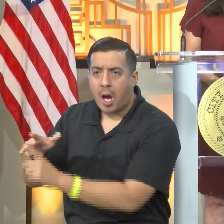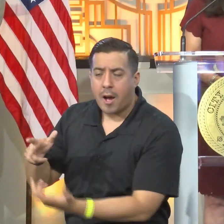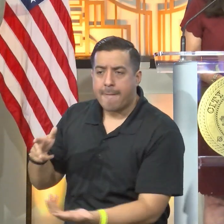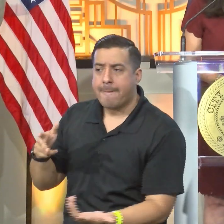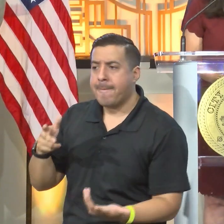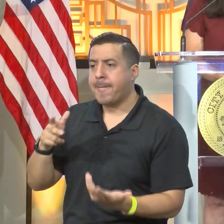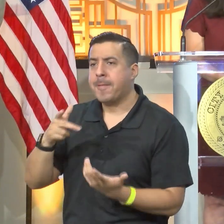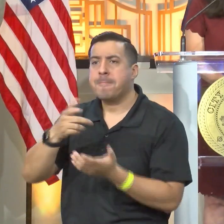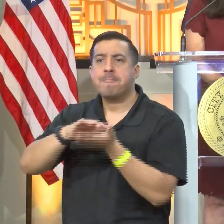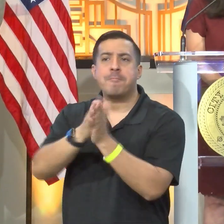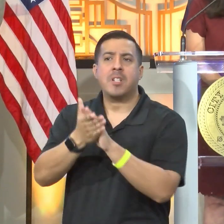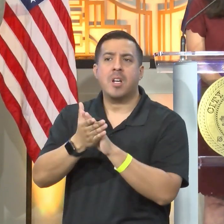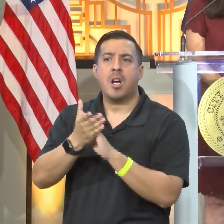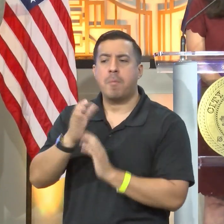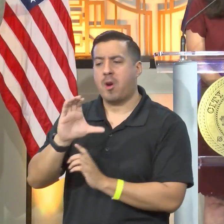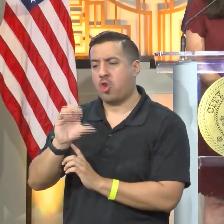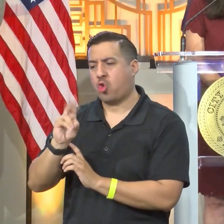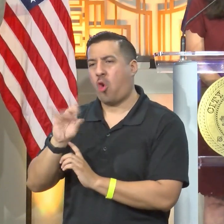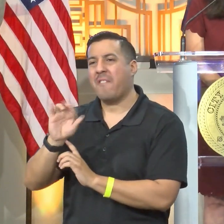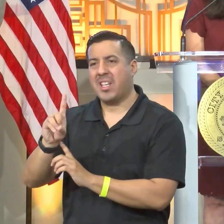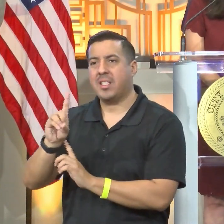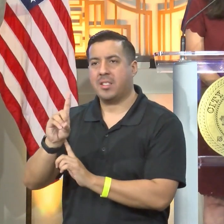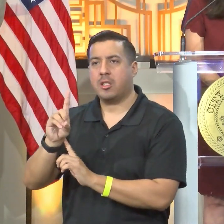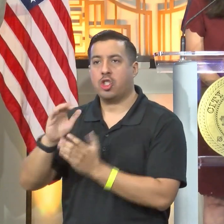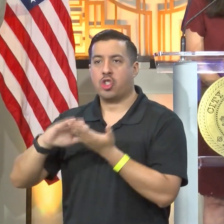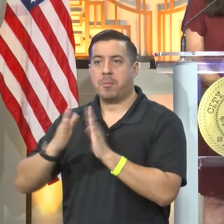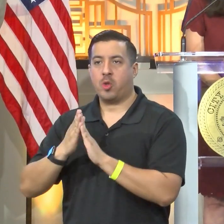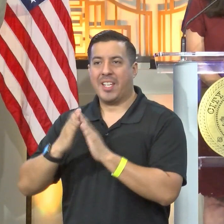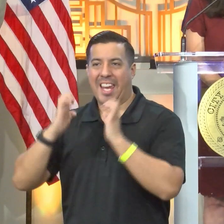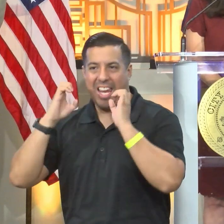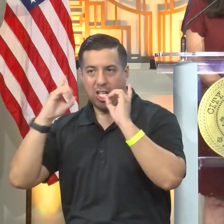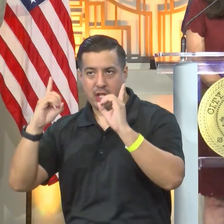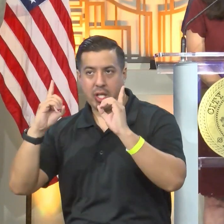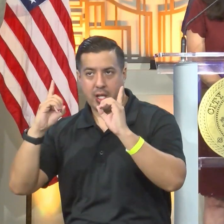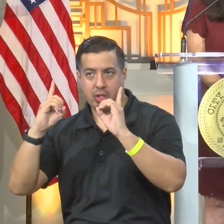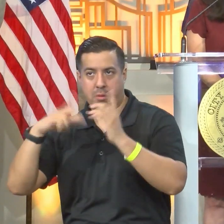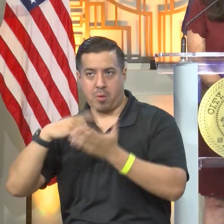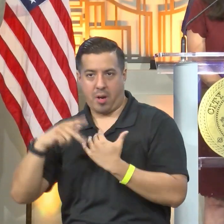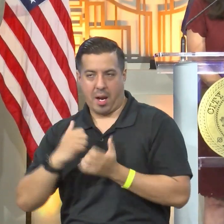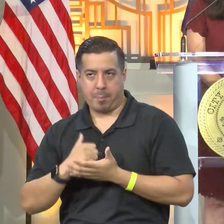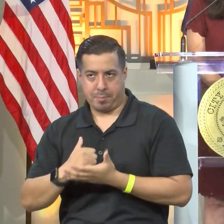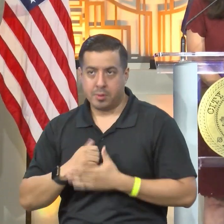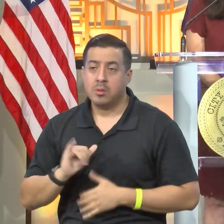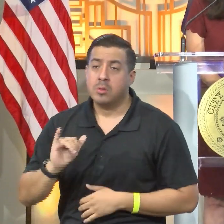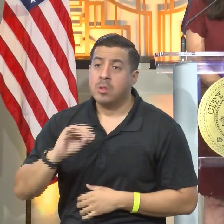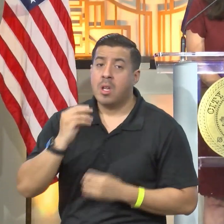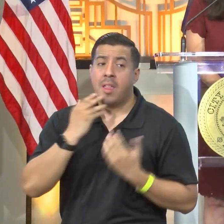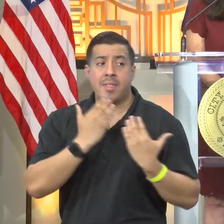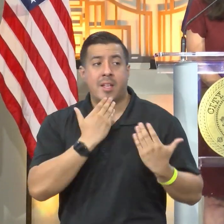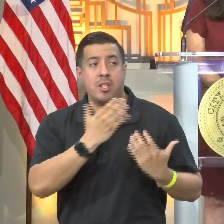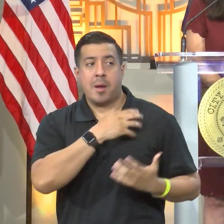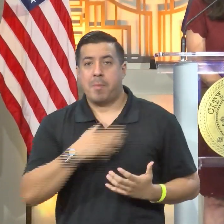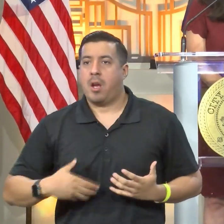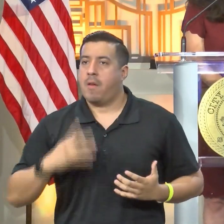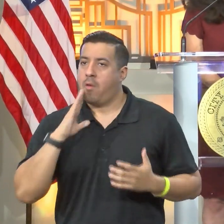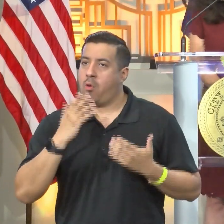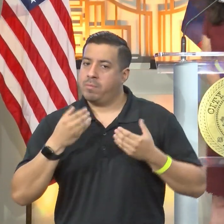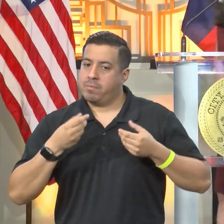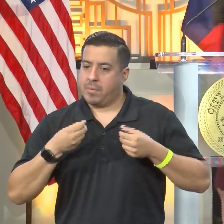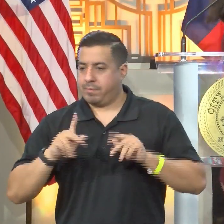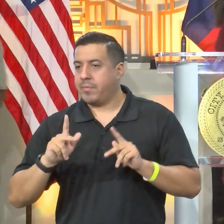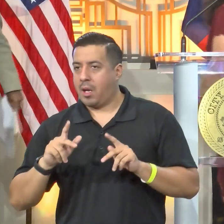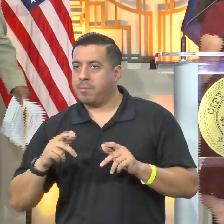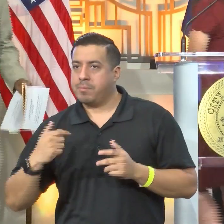COVID Community Health Education Fellow. And once again, thank you, Mayor, for allowing us this opportunity to serve.